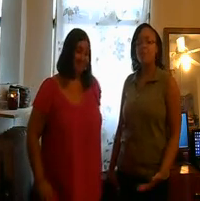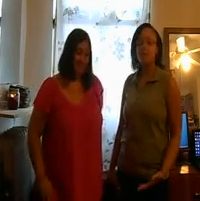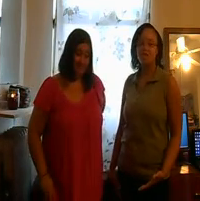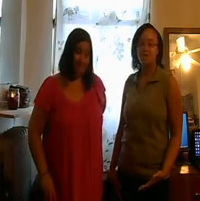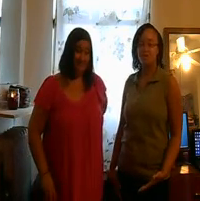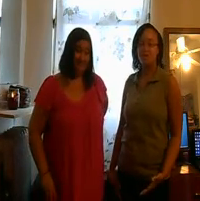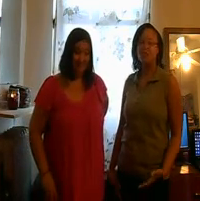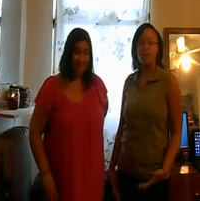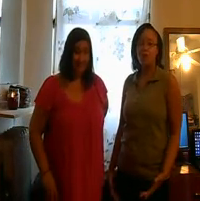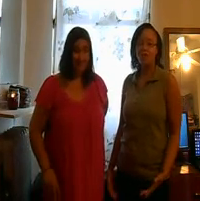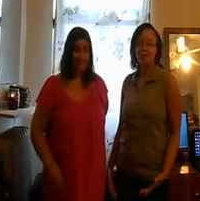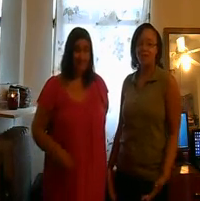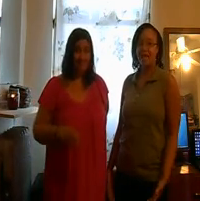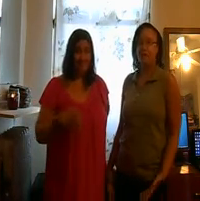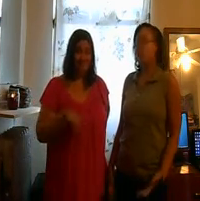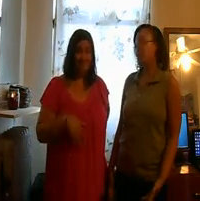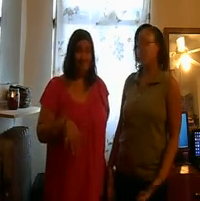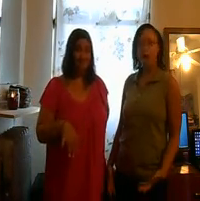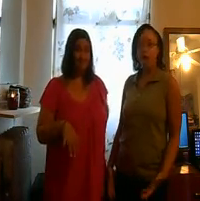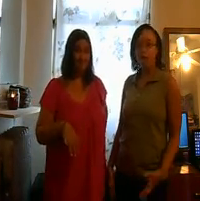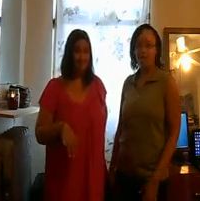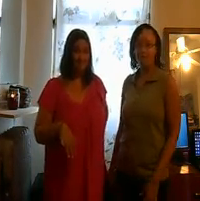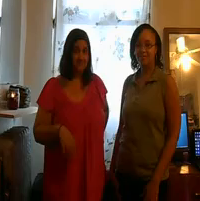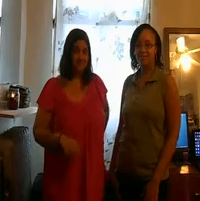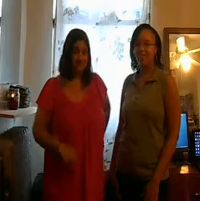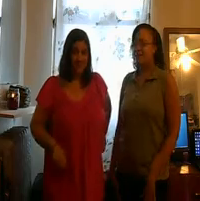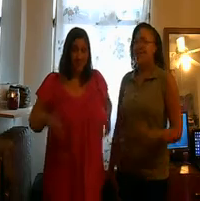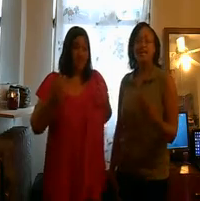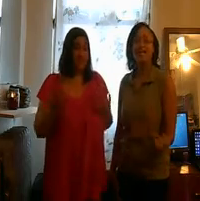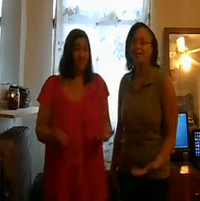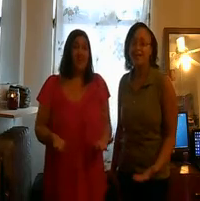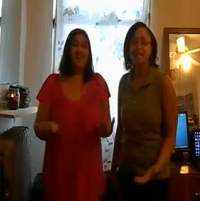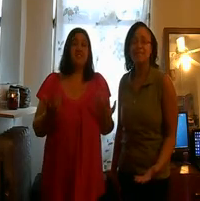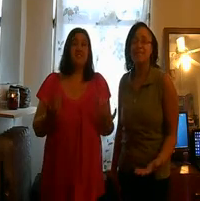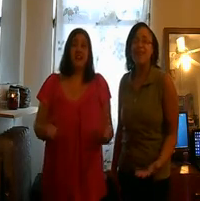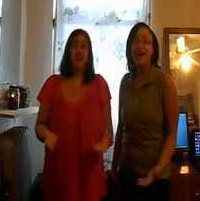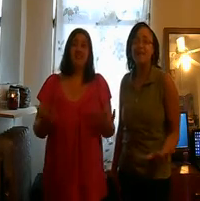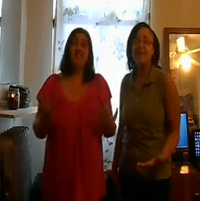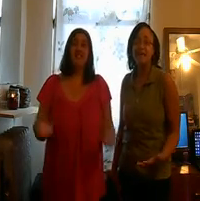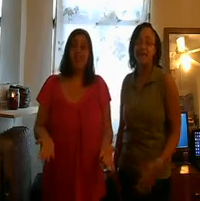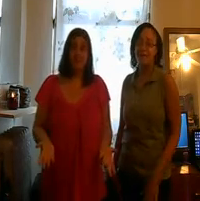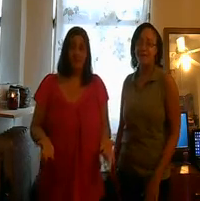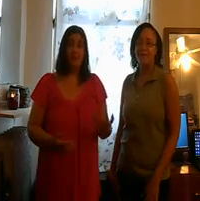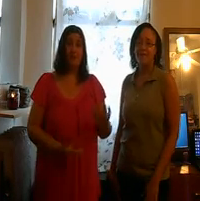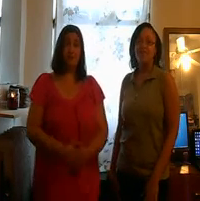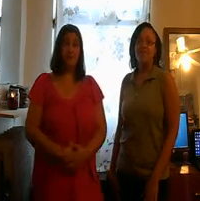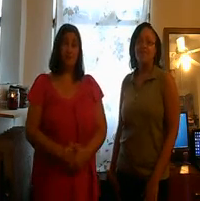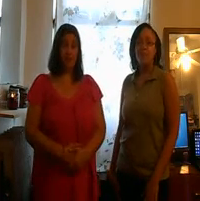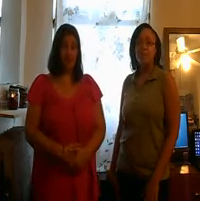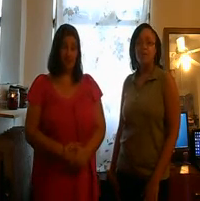much to do, so much to see. I want to do it all. Israel is beyond belief. There's so much to